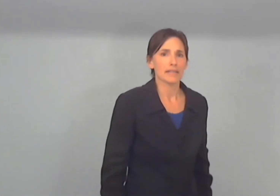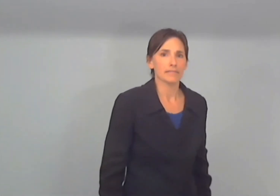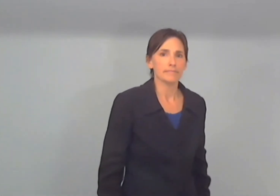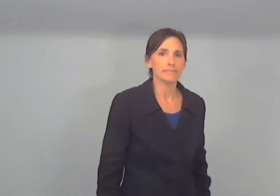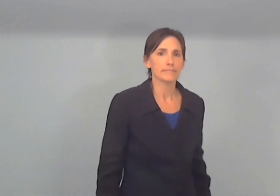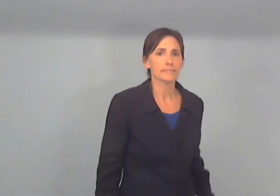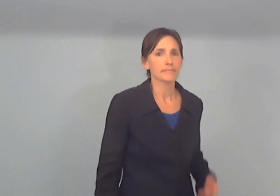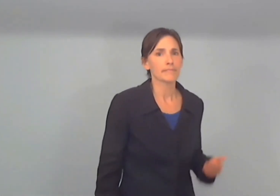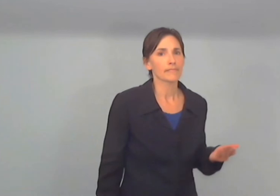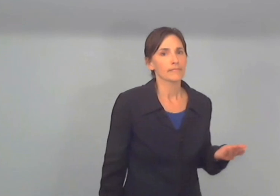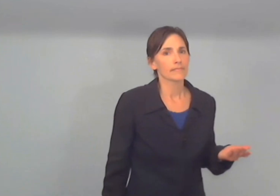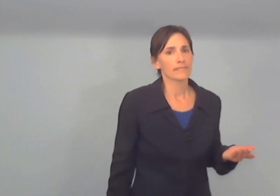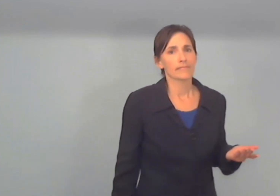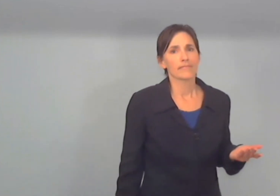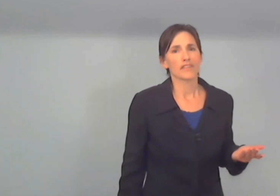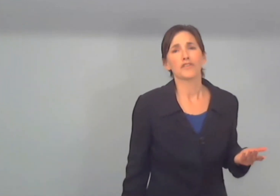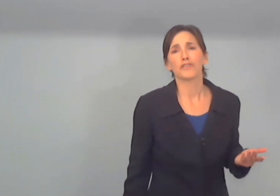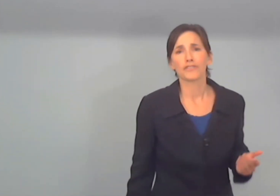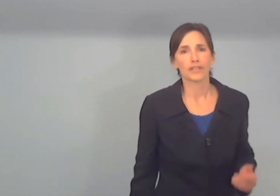a few years ago